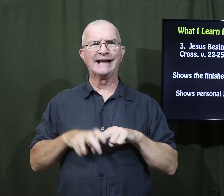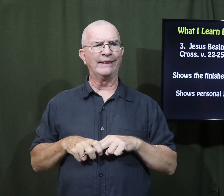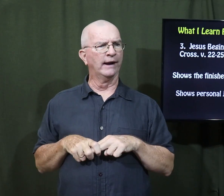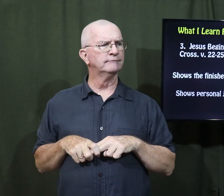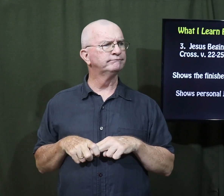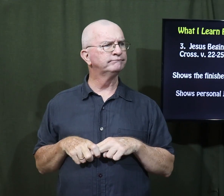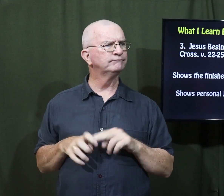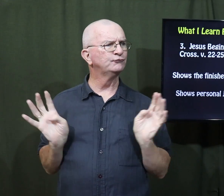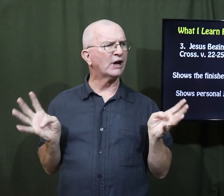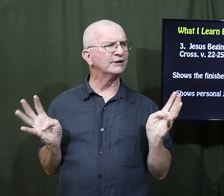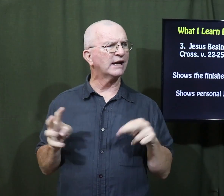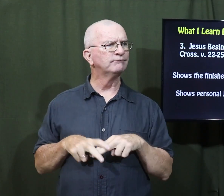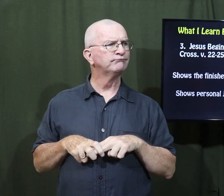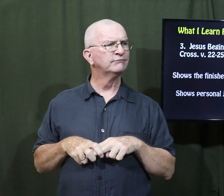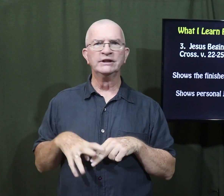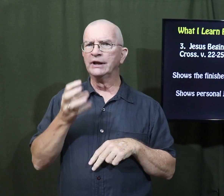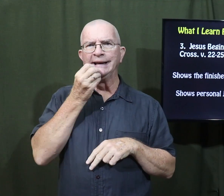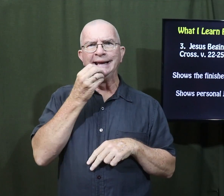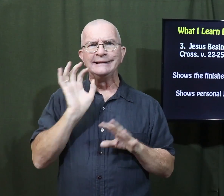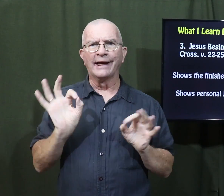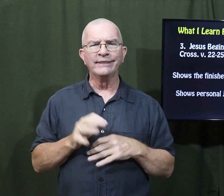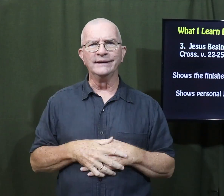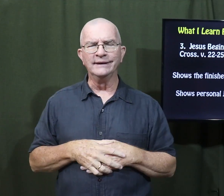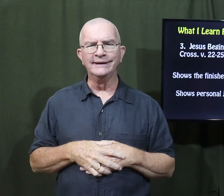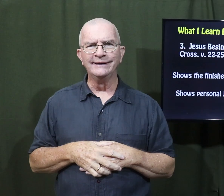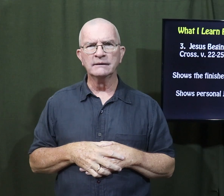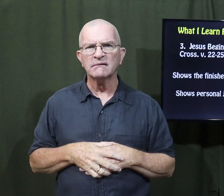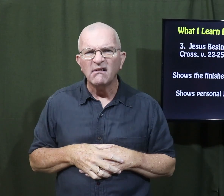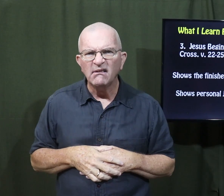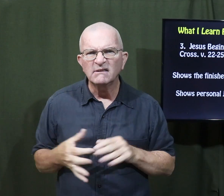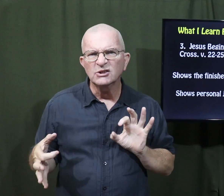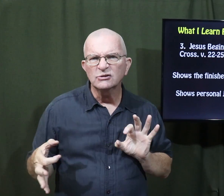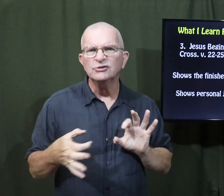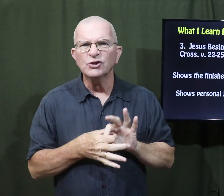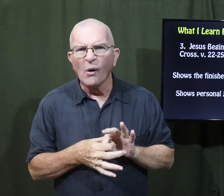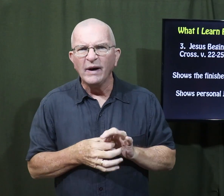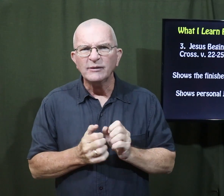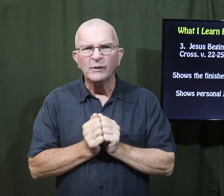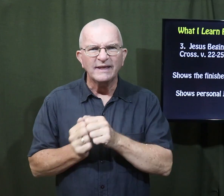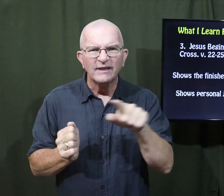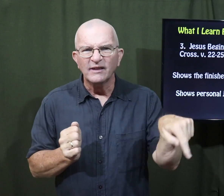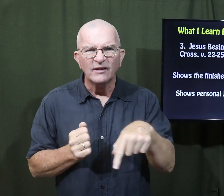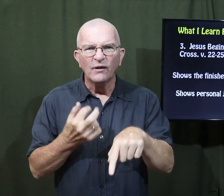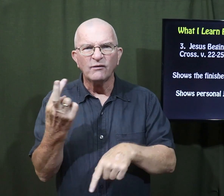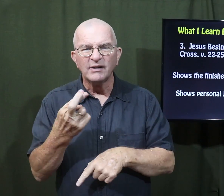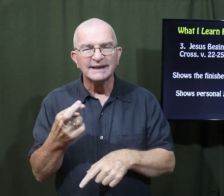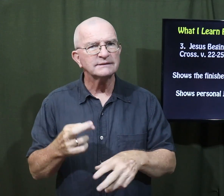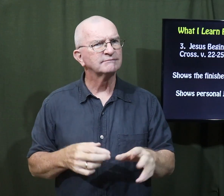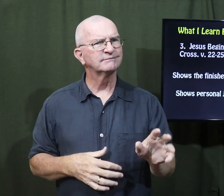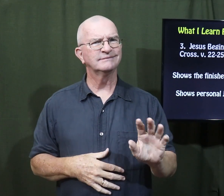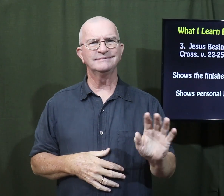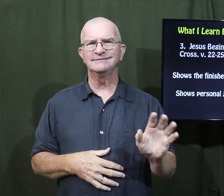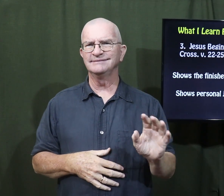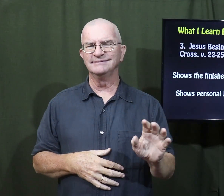You just sit there and chat and you don't eat anything. Are you joined with your friends? Not really.